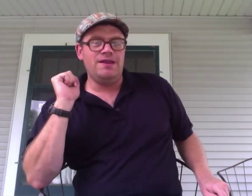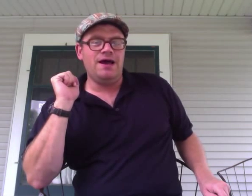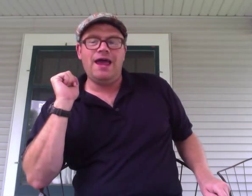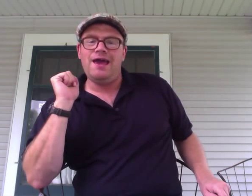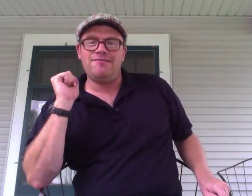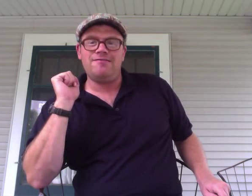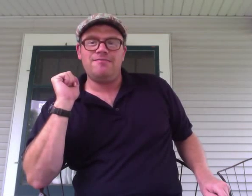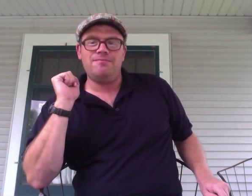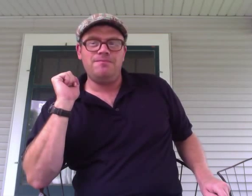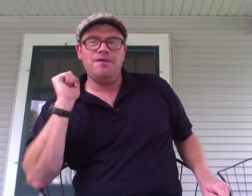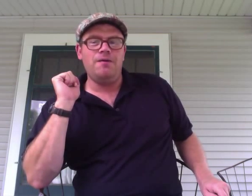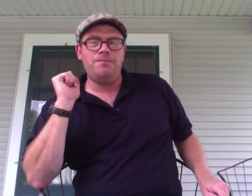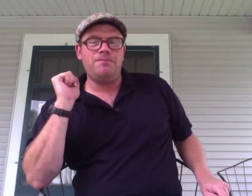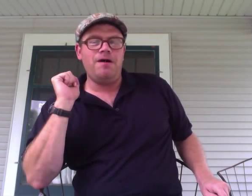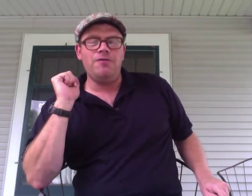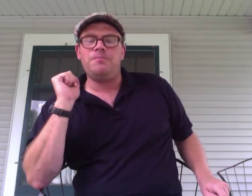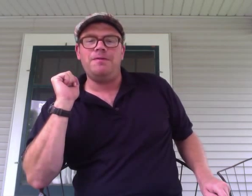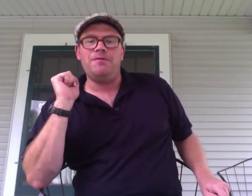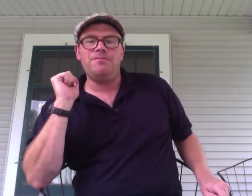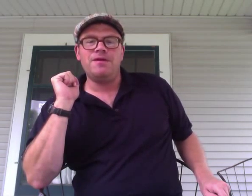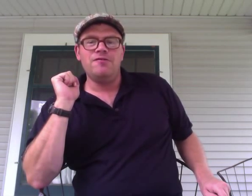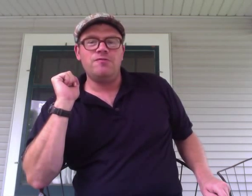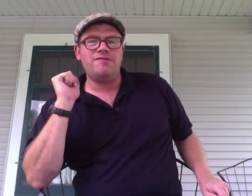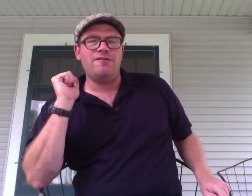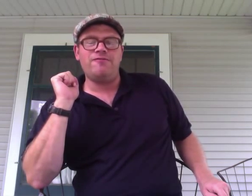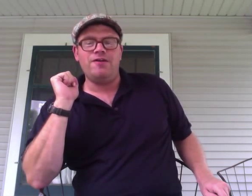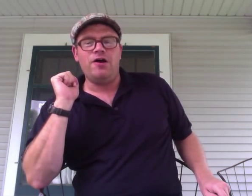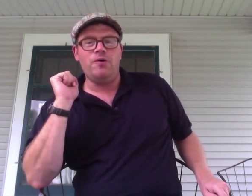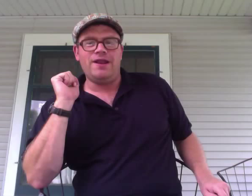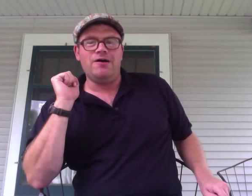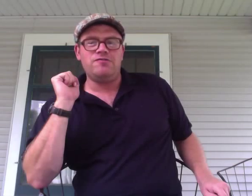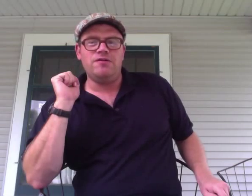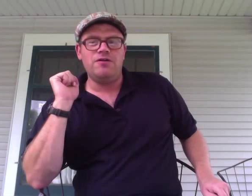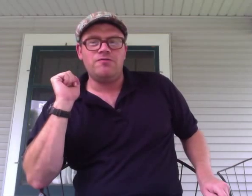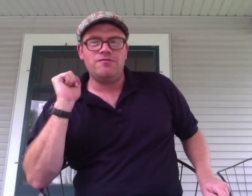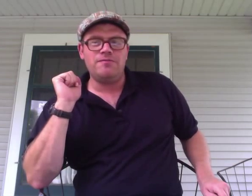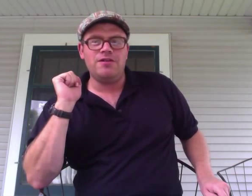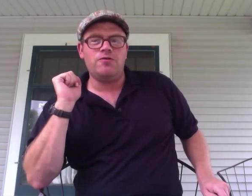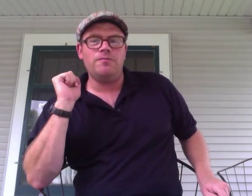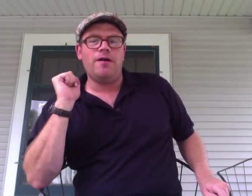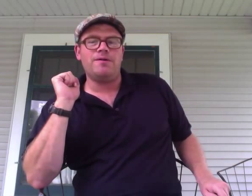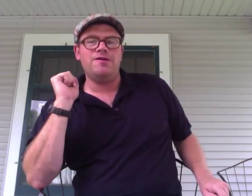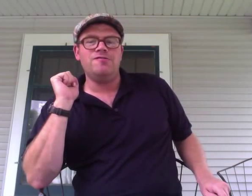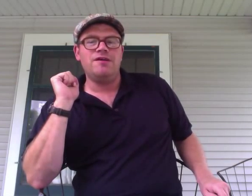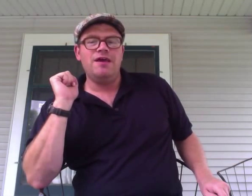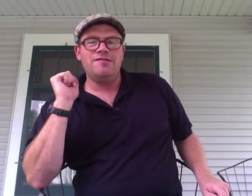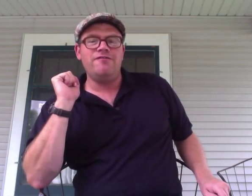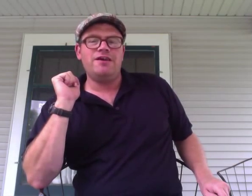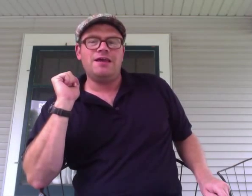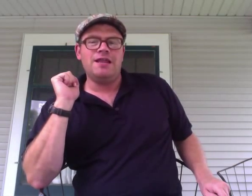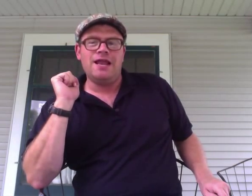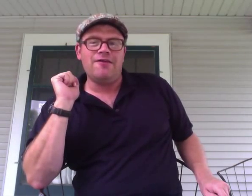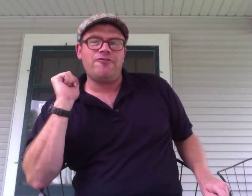we'd ask other people. So we sent our friend Owen out to some of the local barbecues to see if he could get an answer.